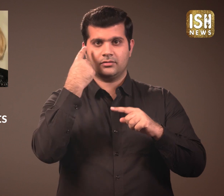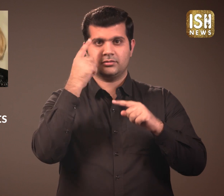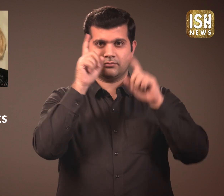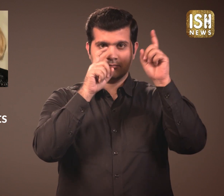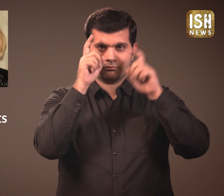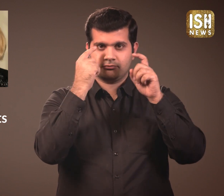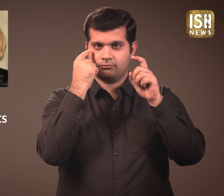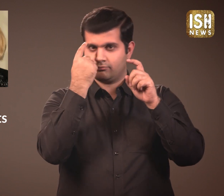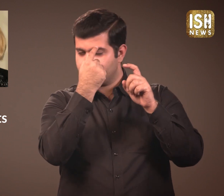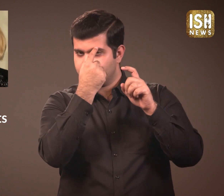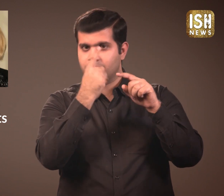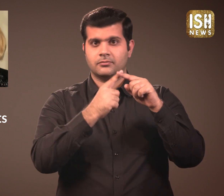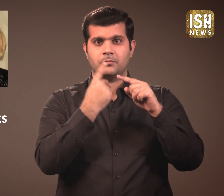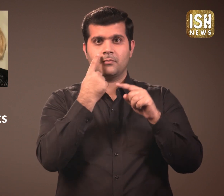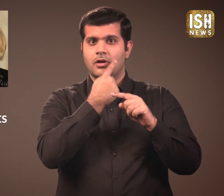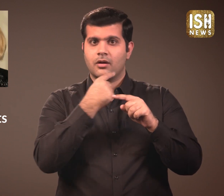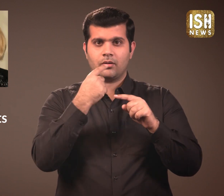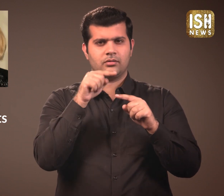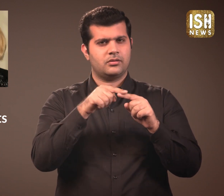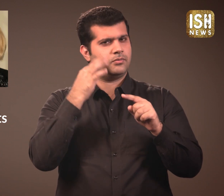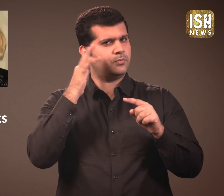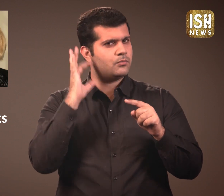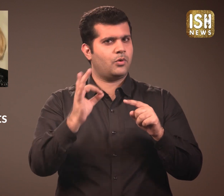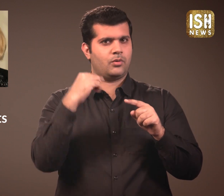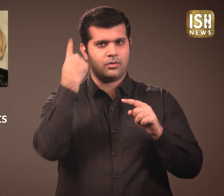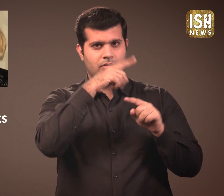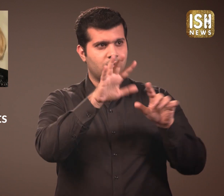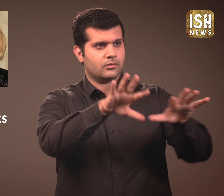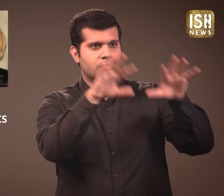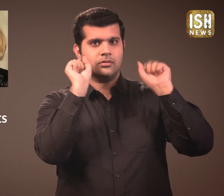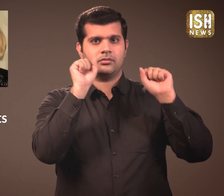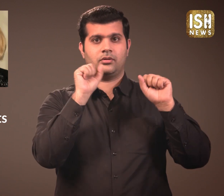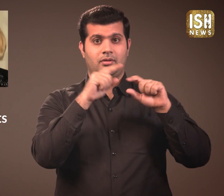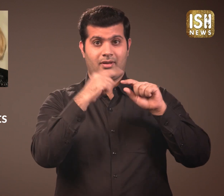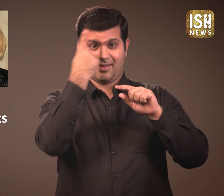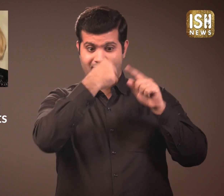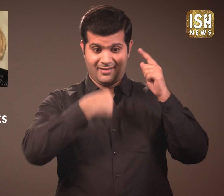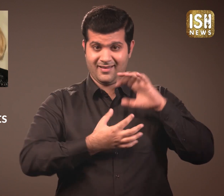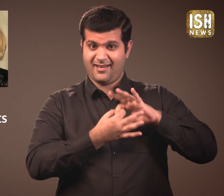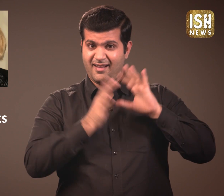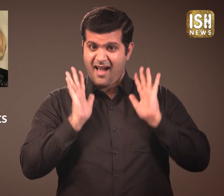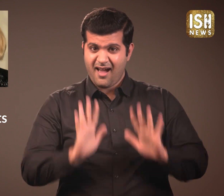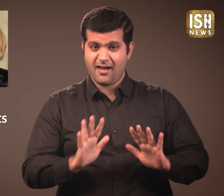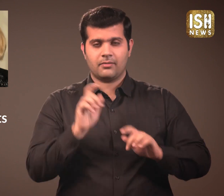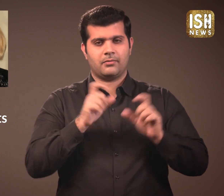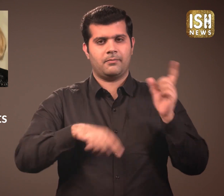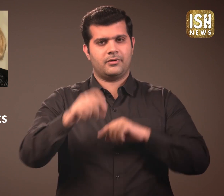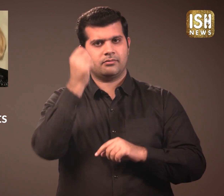facial expression, eyes and mouth. They are all important. All of this helps to deliver clear information.